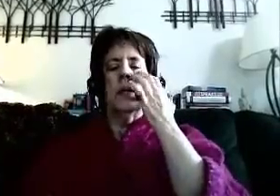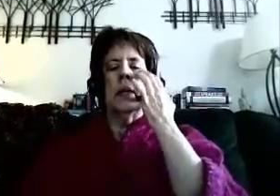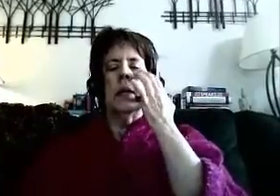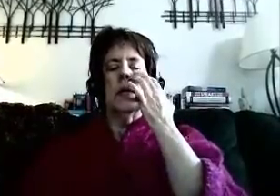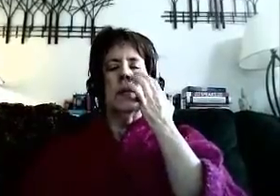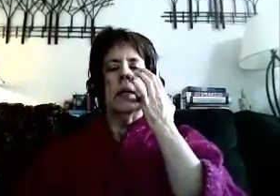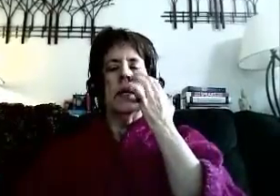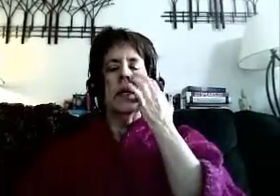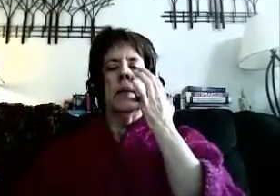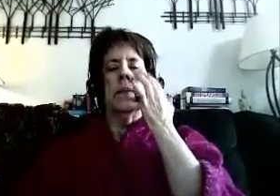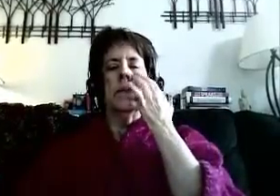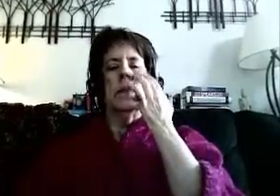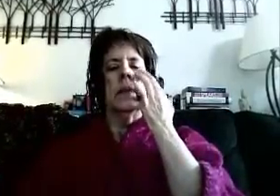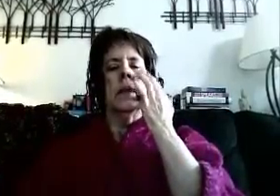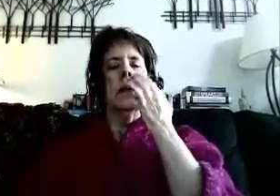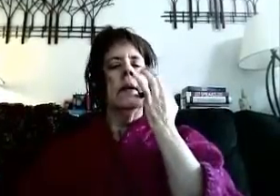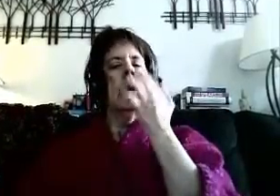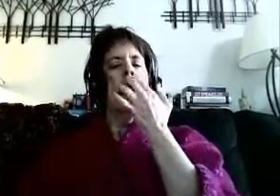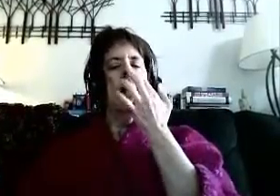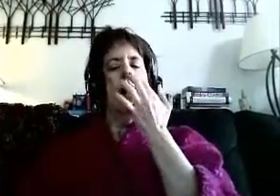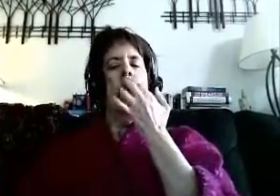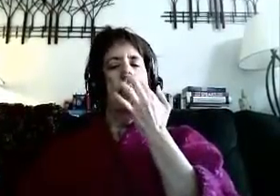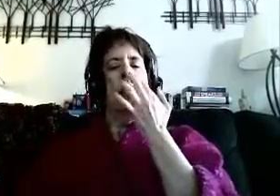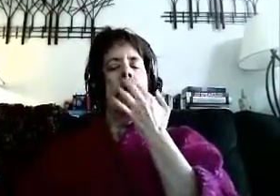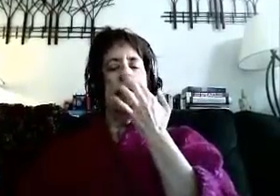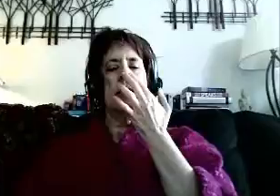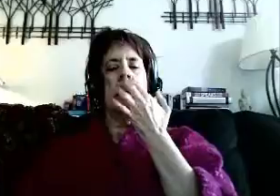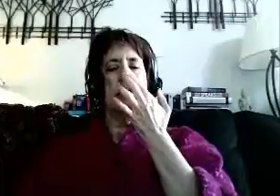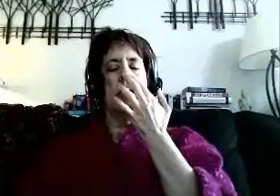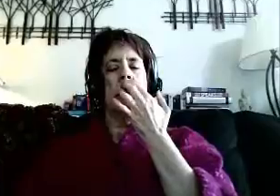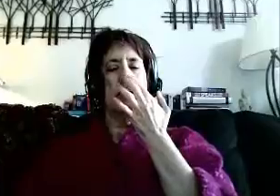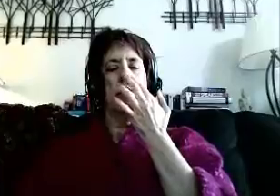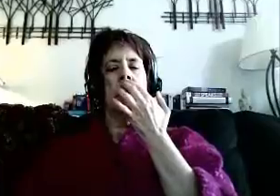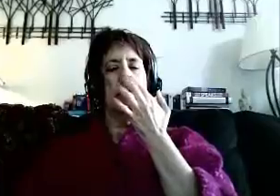quickly and completely I allow my body to heal quickly and completely